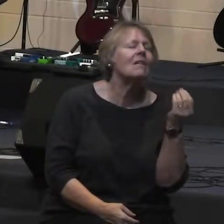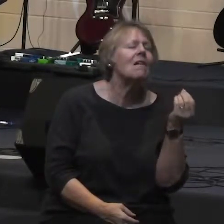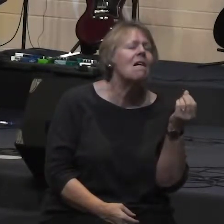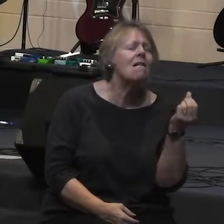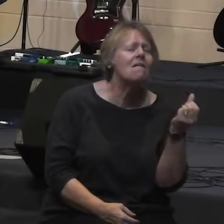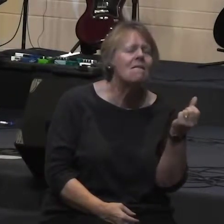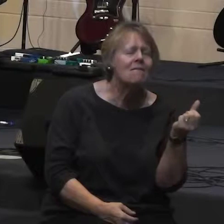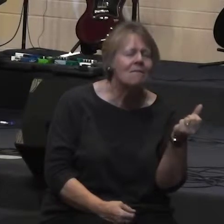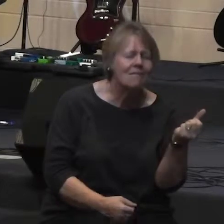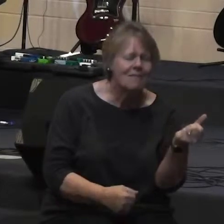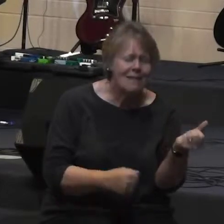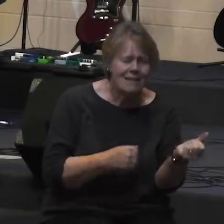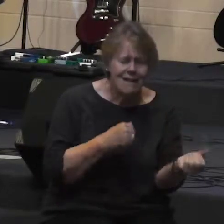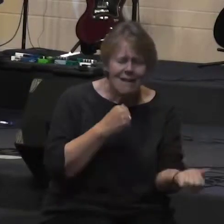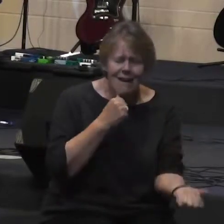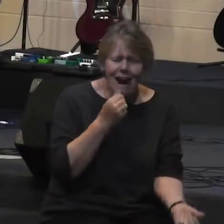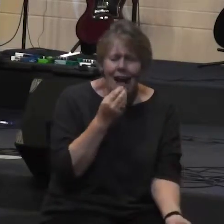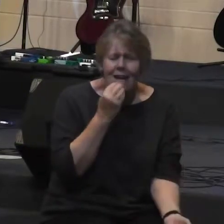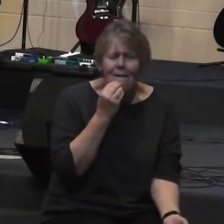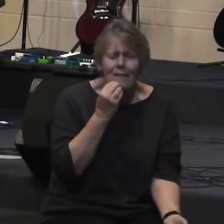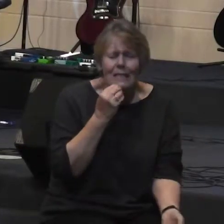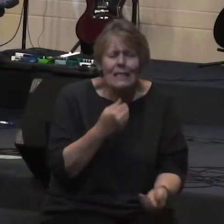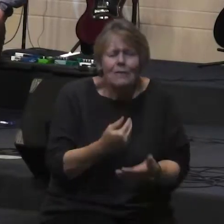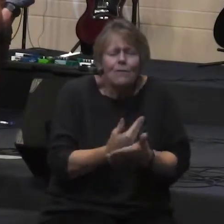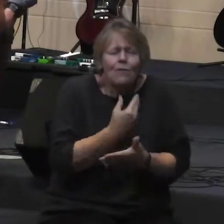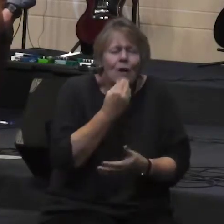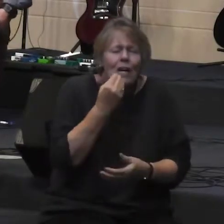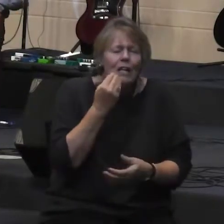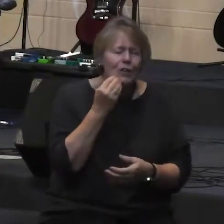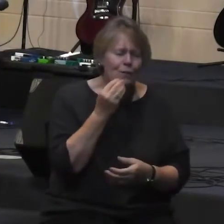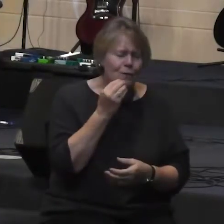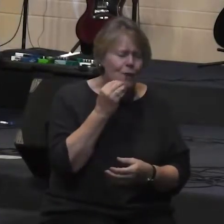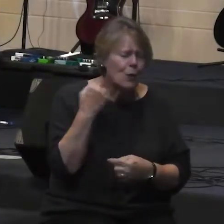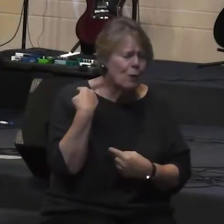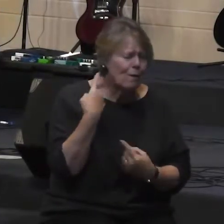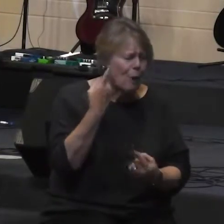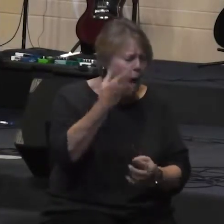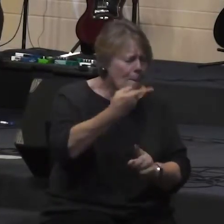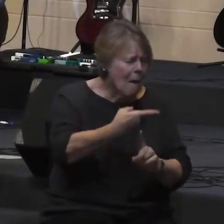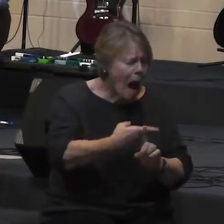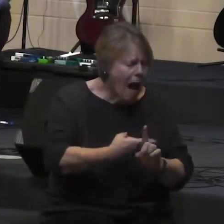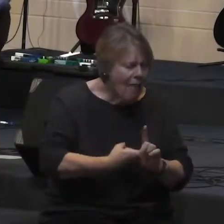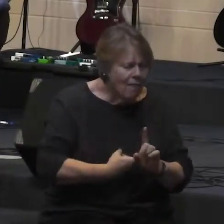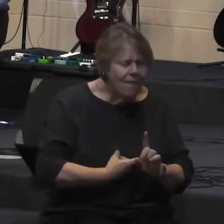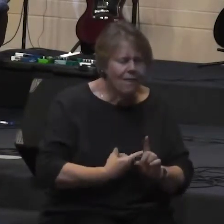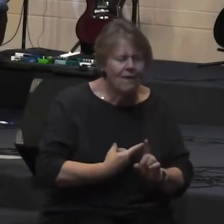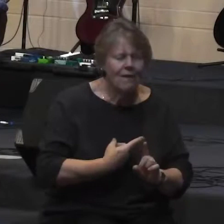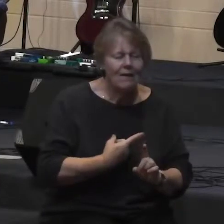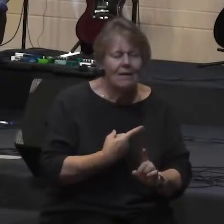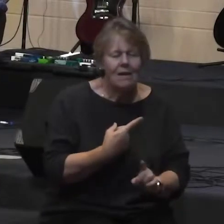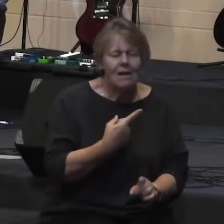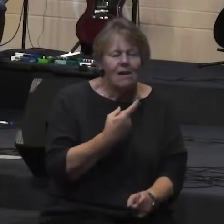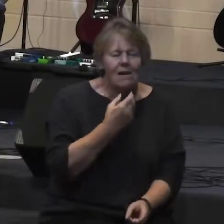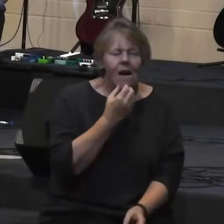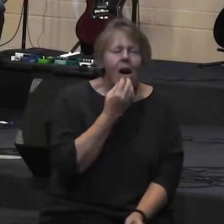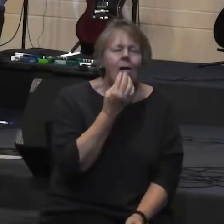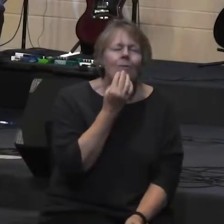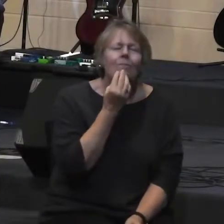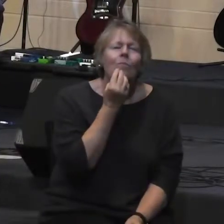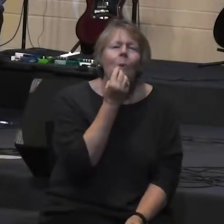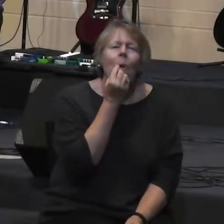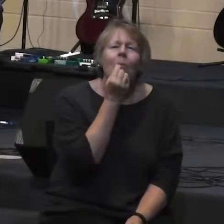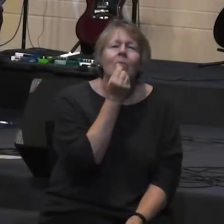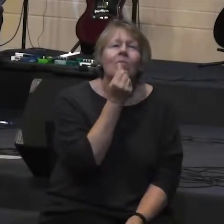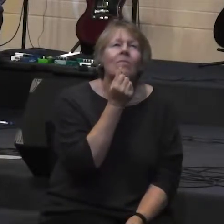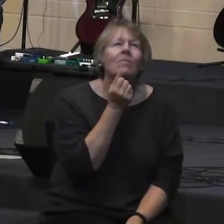I haven't eaten any fresh food for a month oh and it was just the most